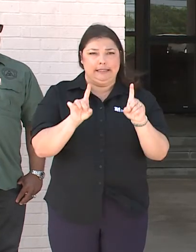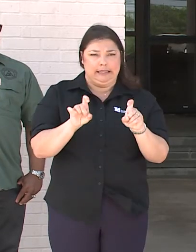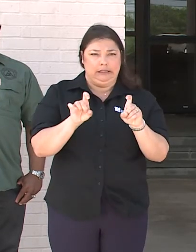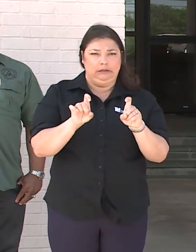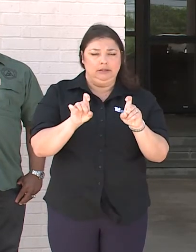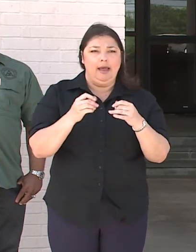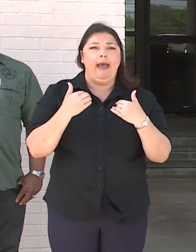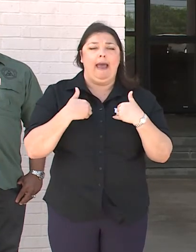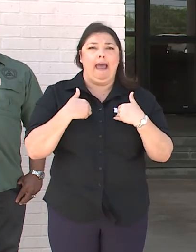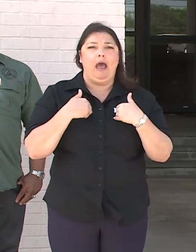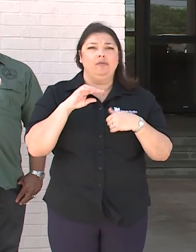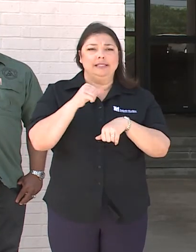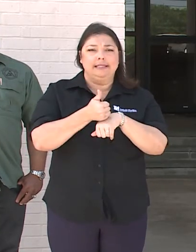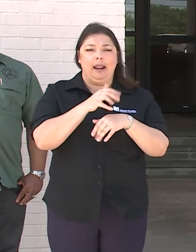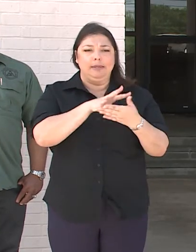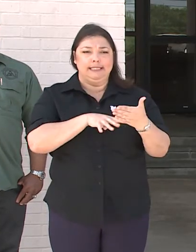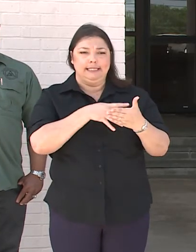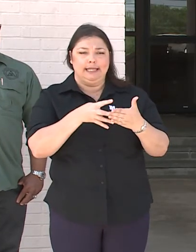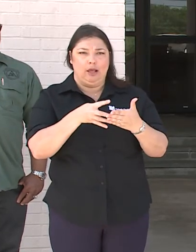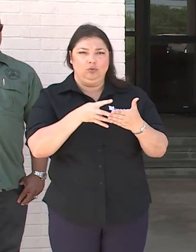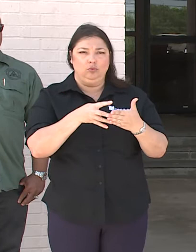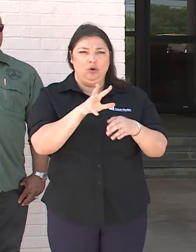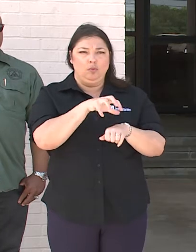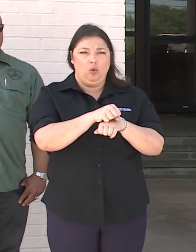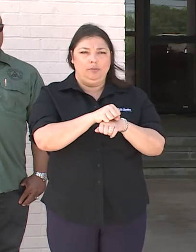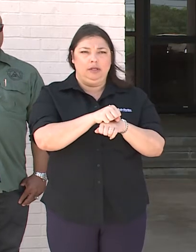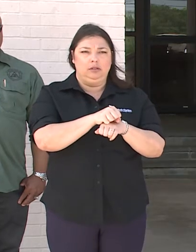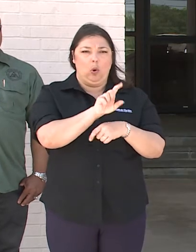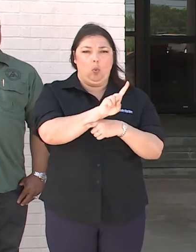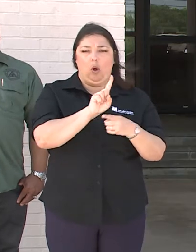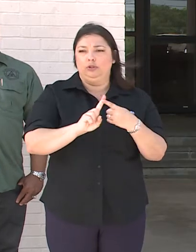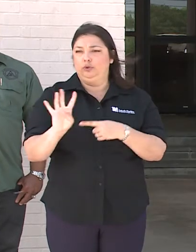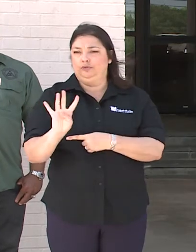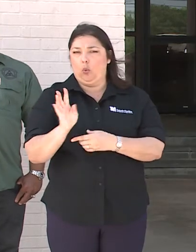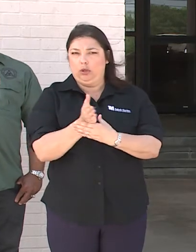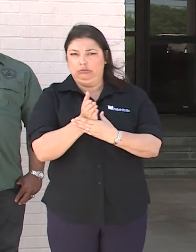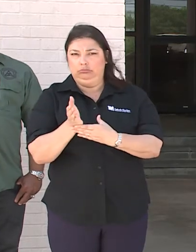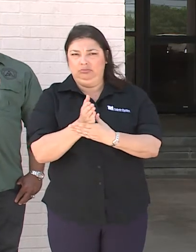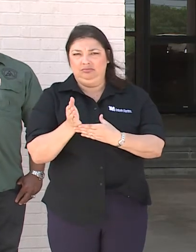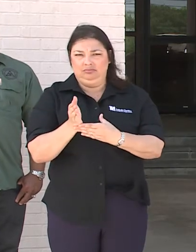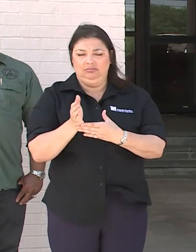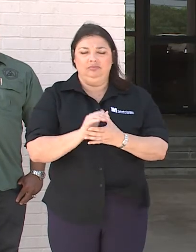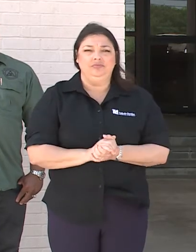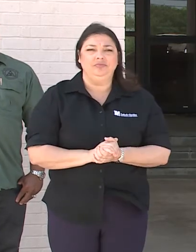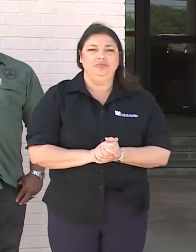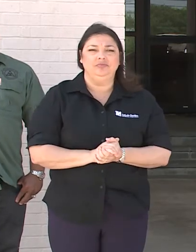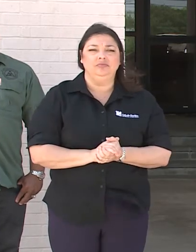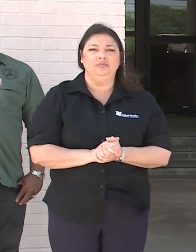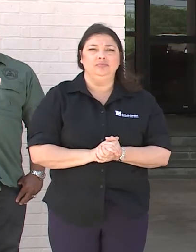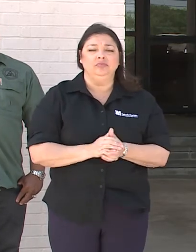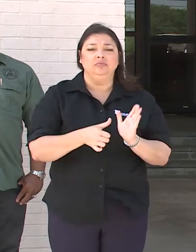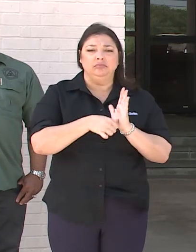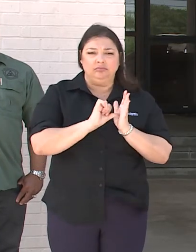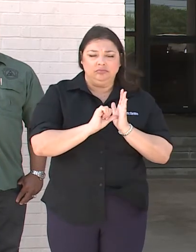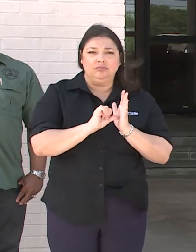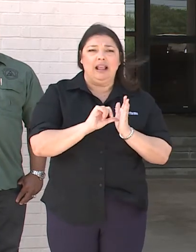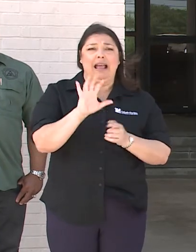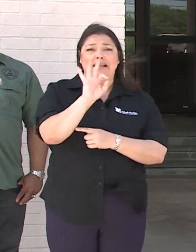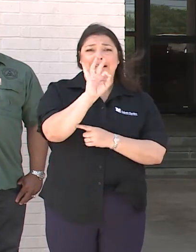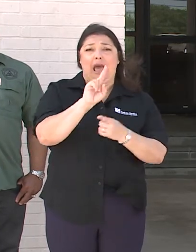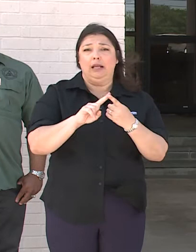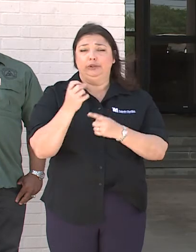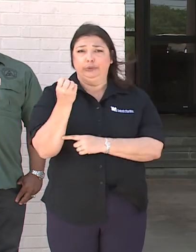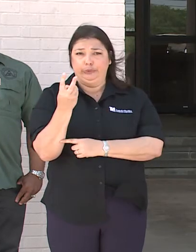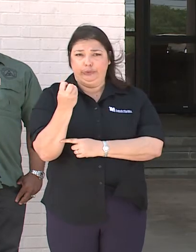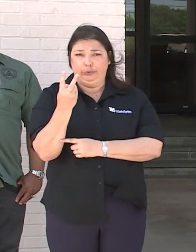will have scheduled appointments from 1 p.m. to 4 p.m. Again, from 9 a